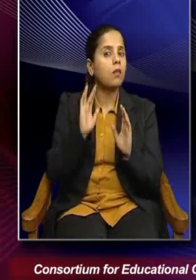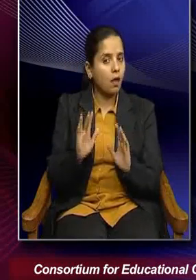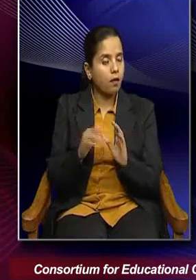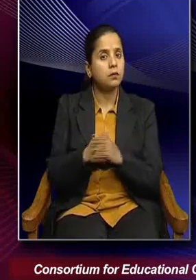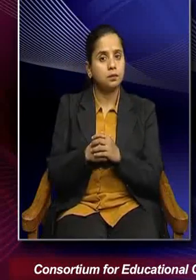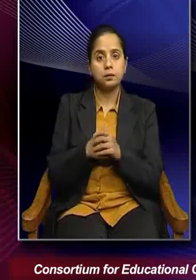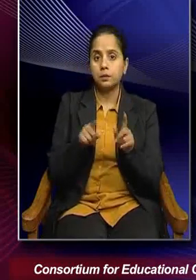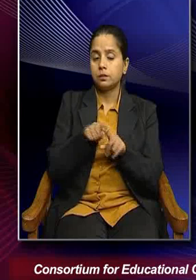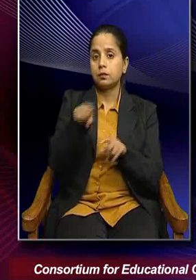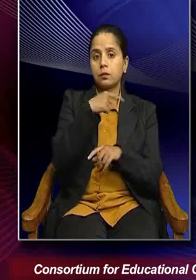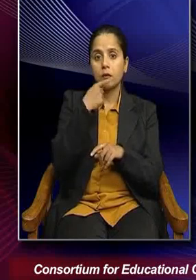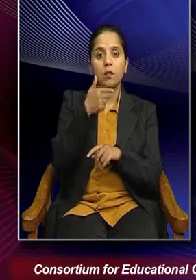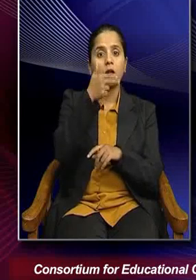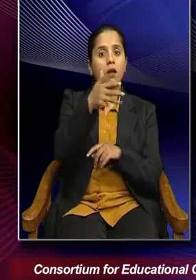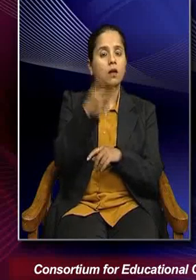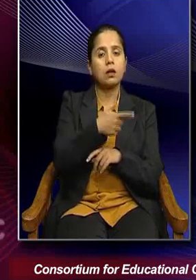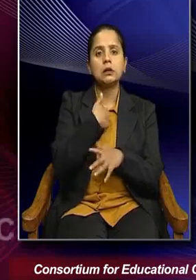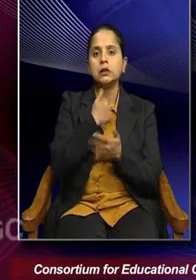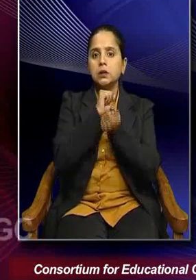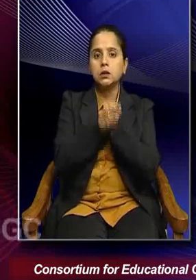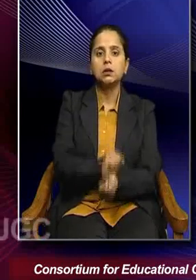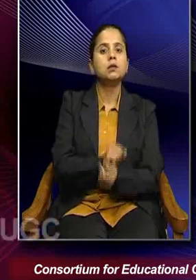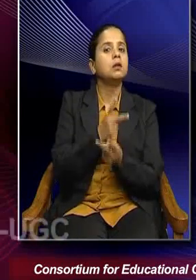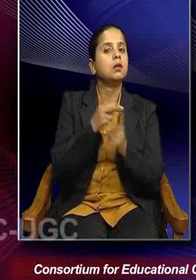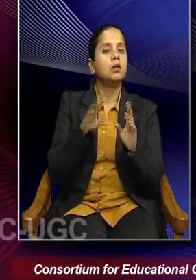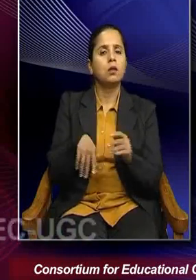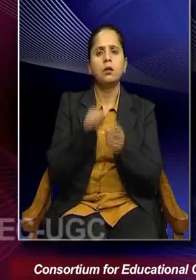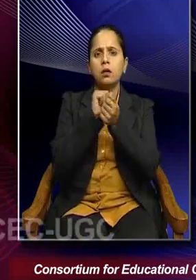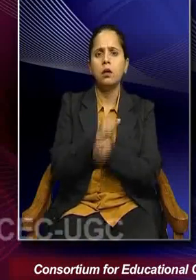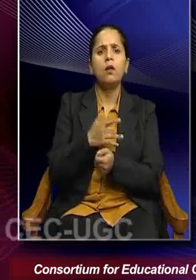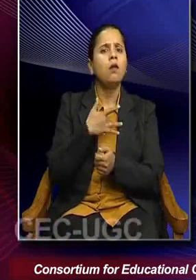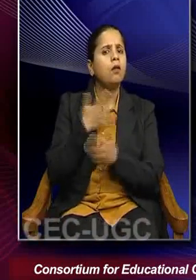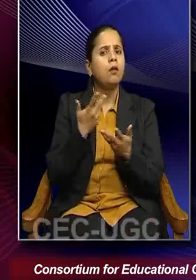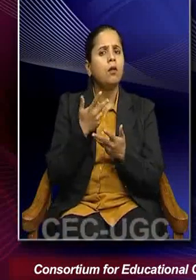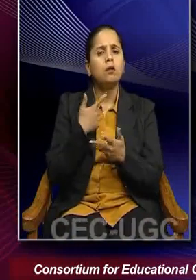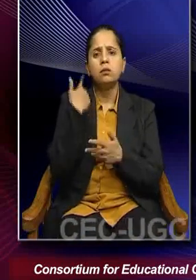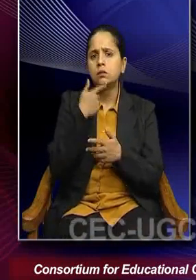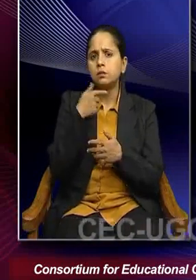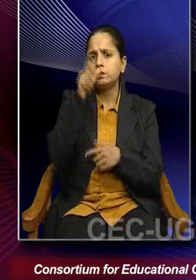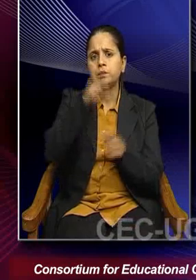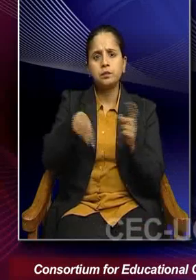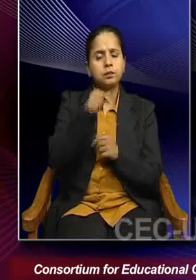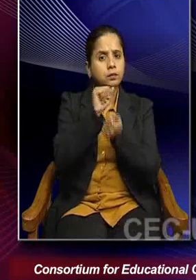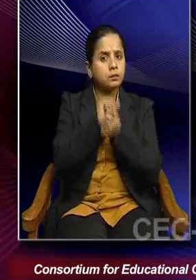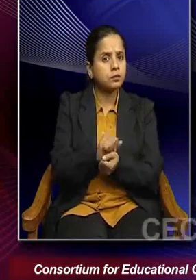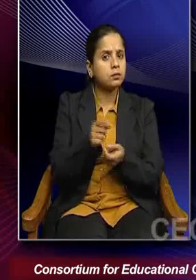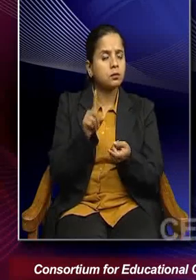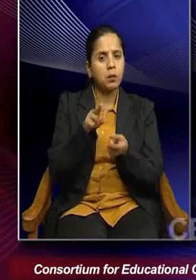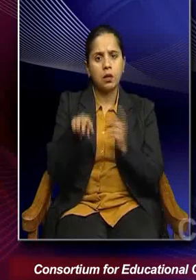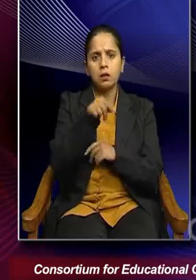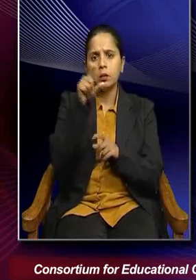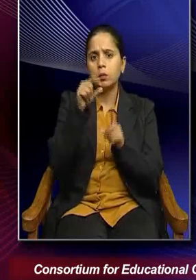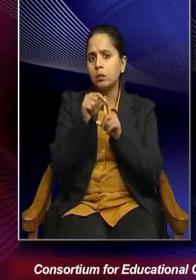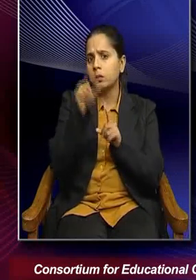And therefore, they are known as the trapped population. So, what is the trapped population? Trapped population basically refers to a